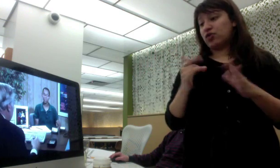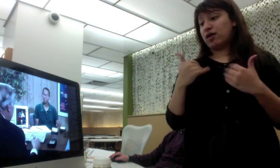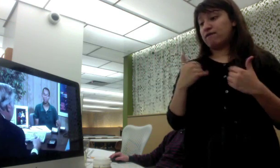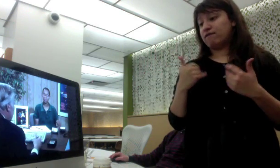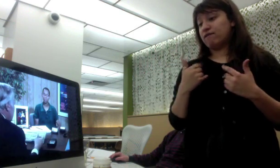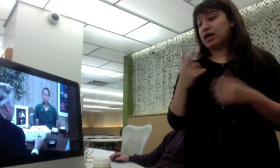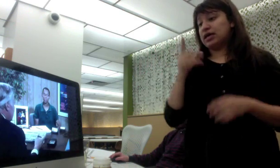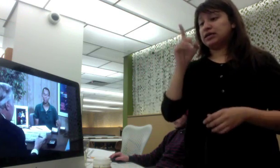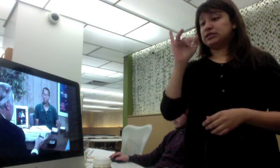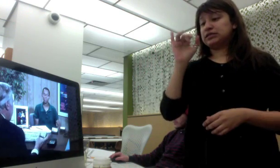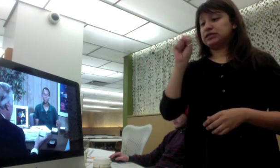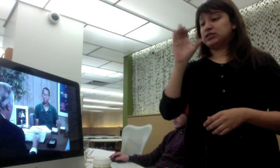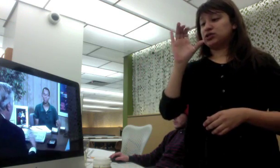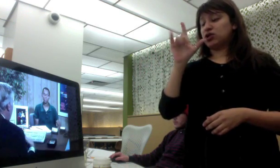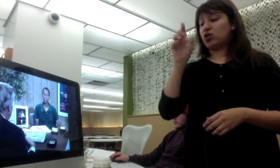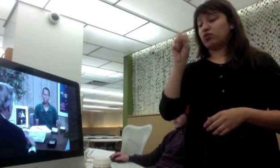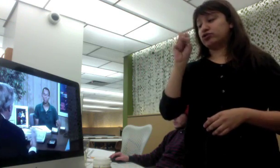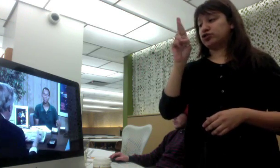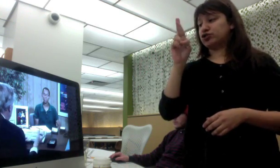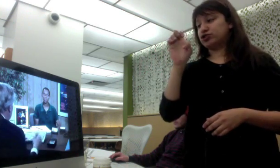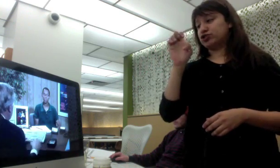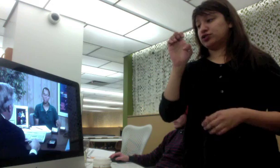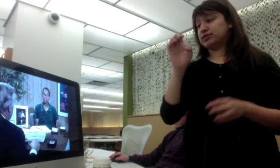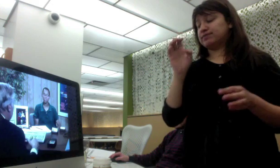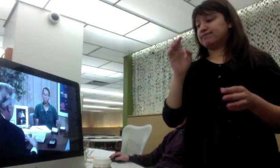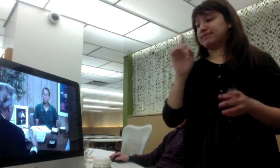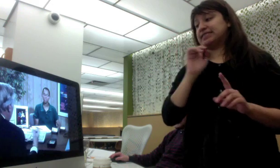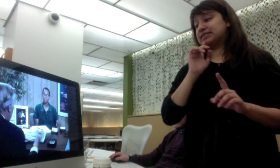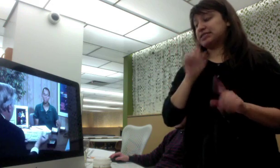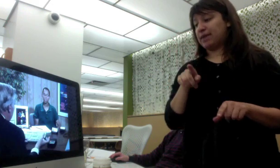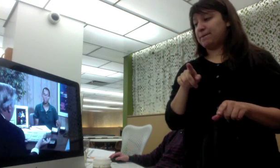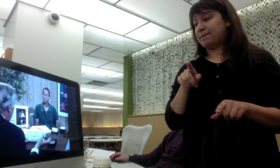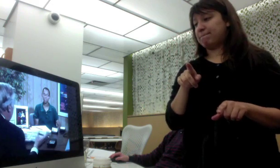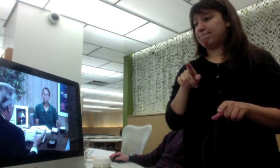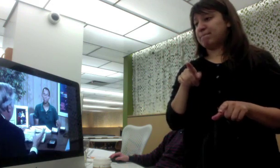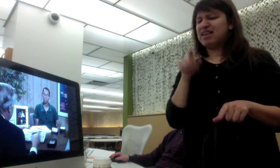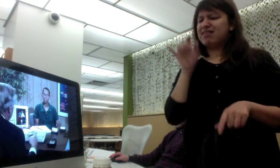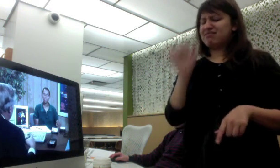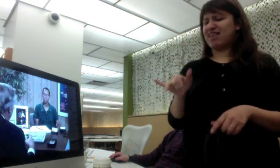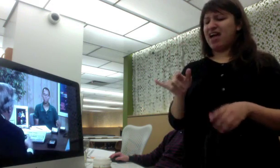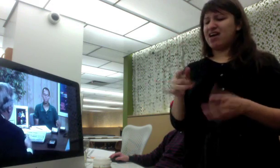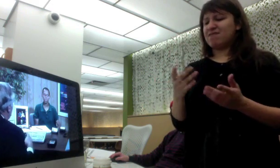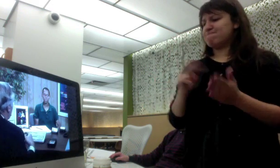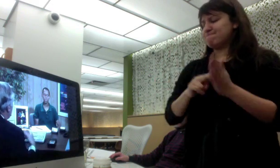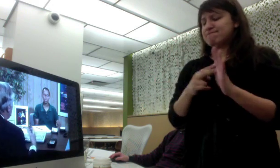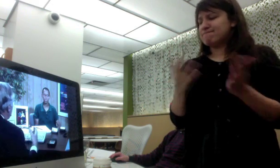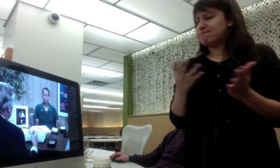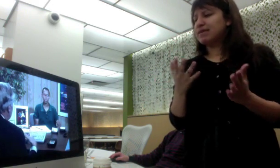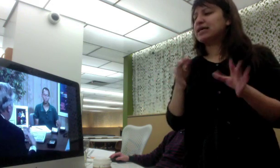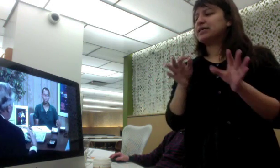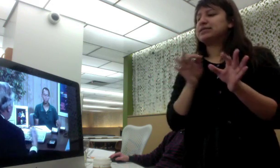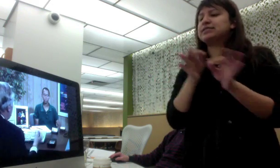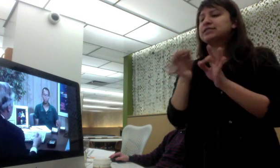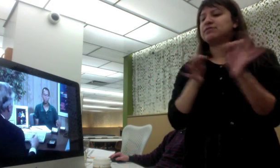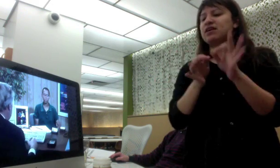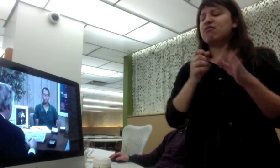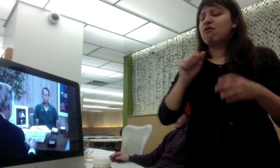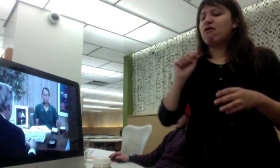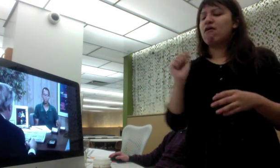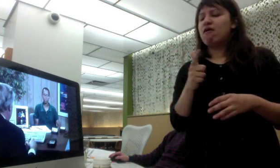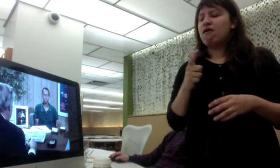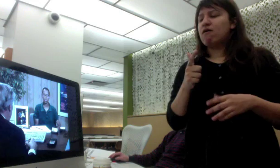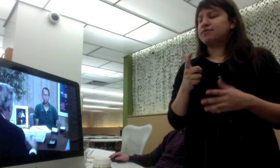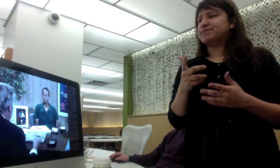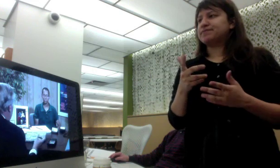statement spells out how all the equipment in the house works, how old the roof is. Everything about the